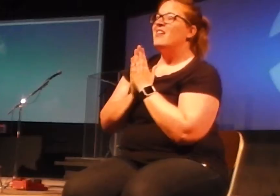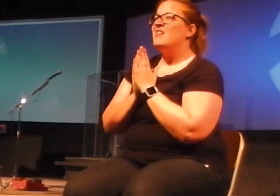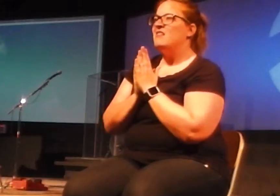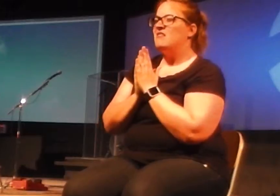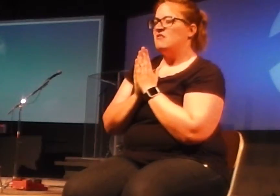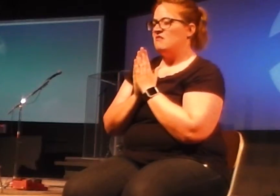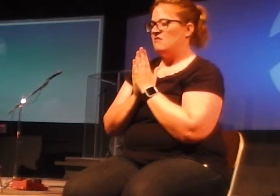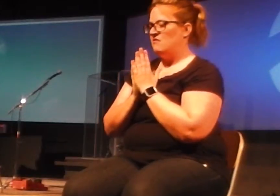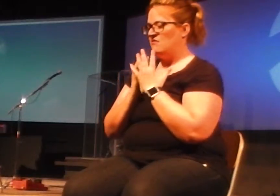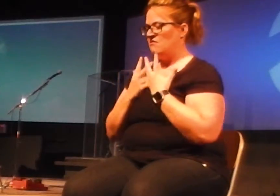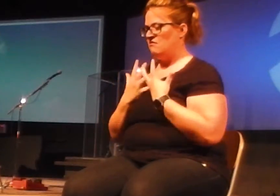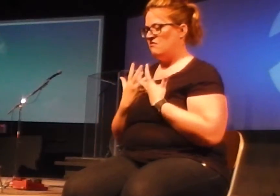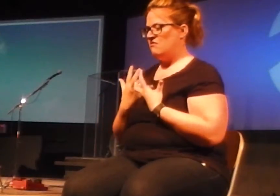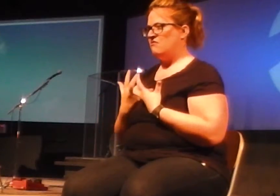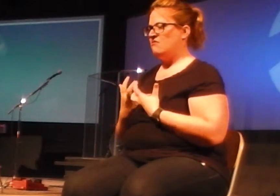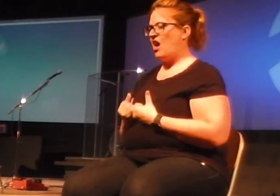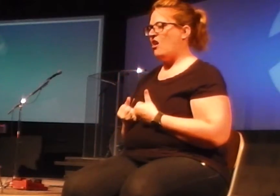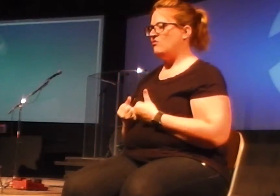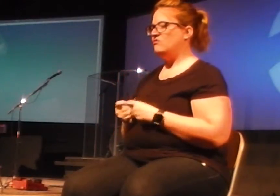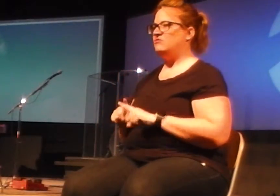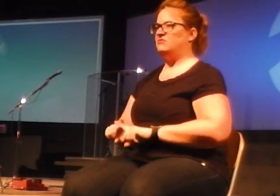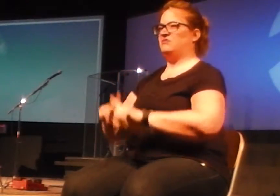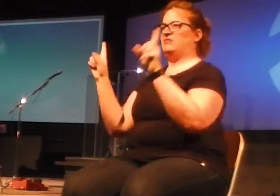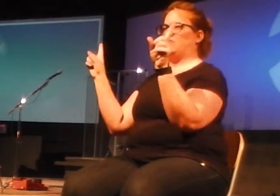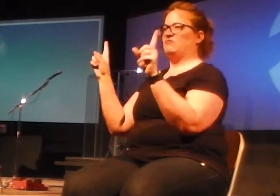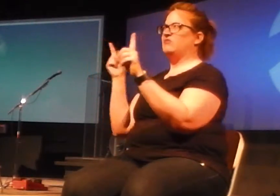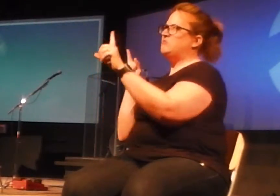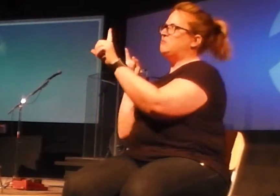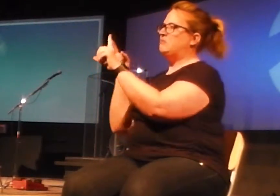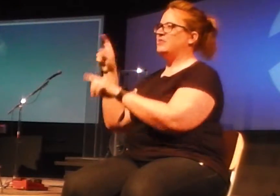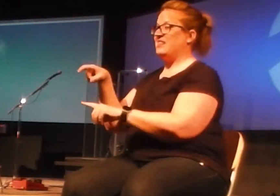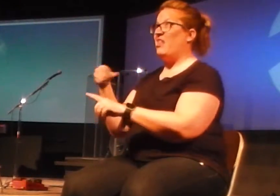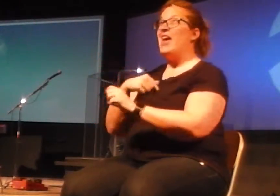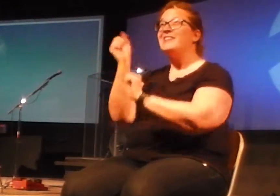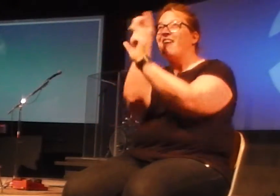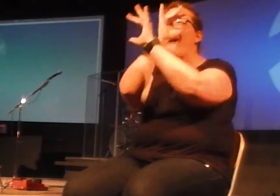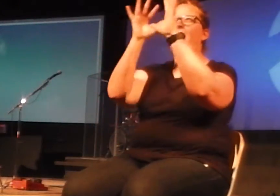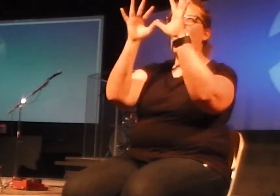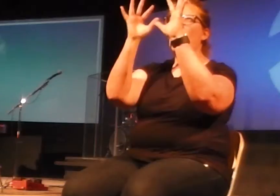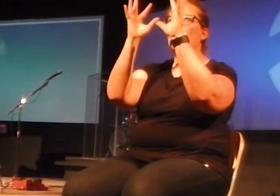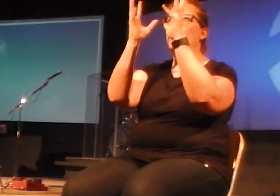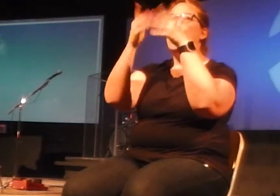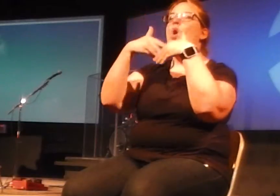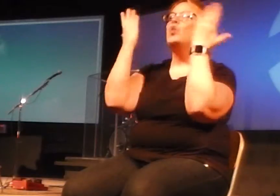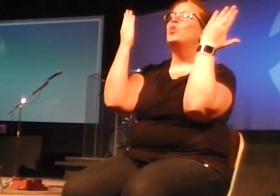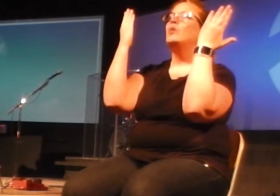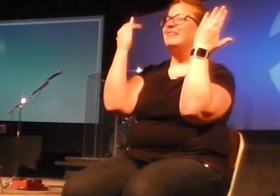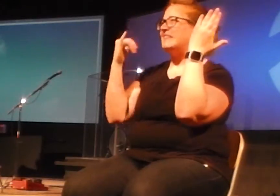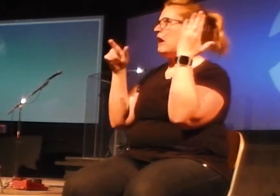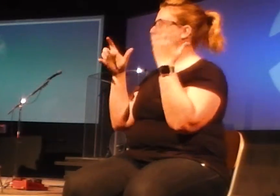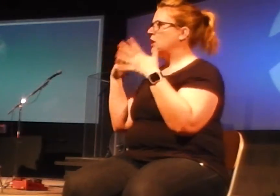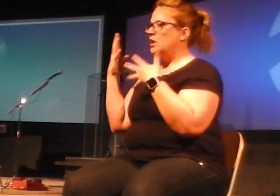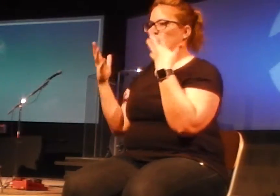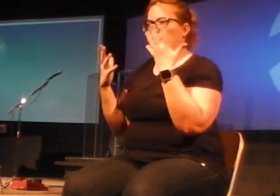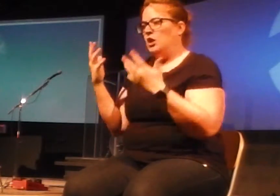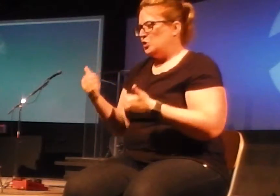it's time to get a new dream. That dream is gone. It's time to step into a new dream for life. And that is hard